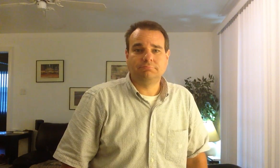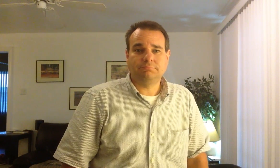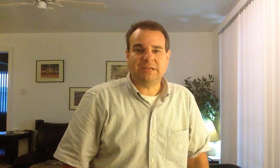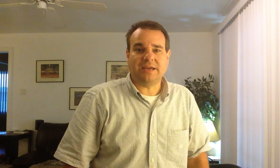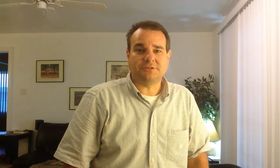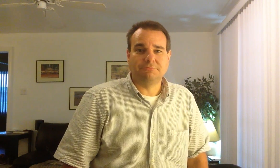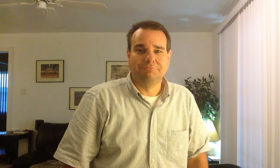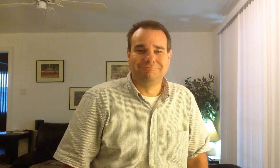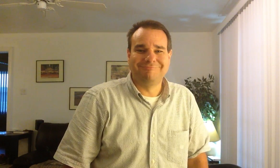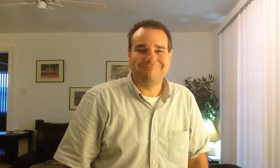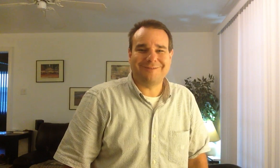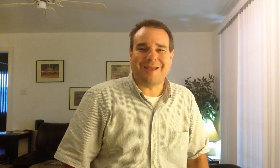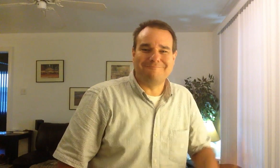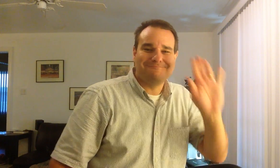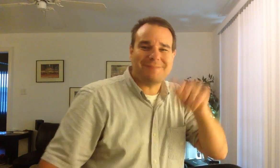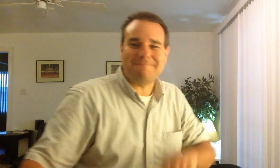be nice okay bye